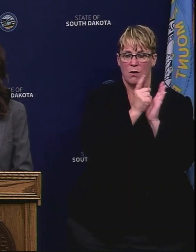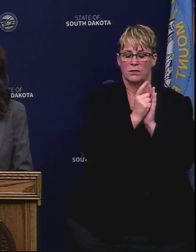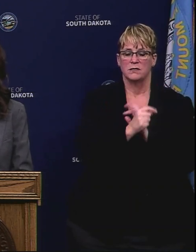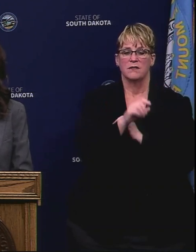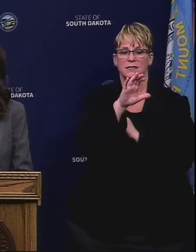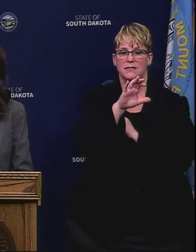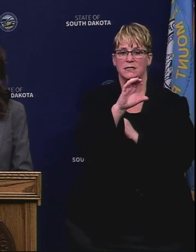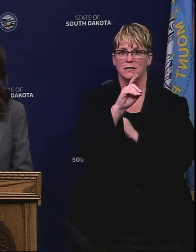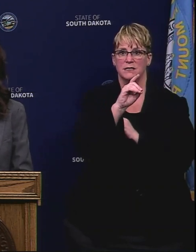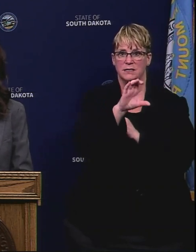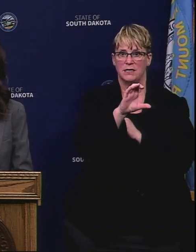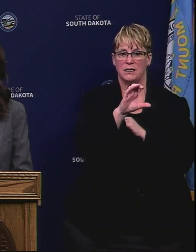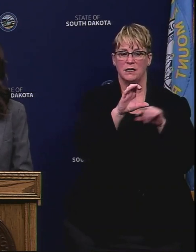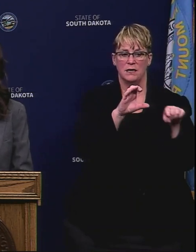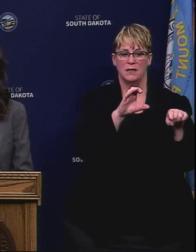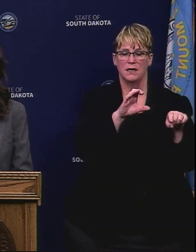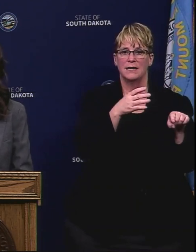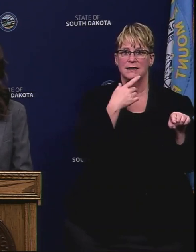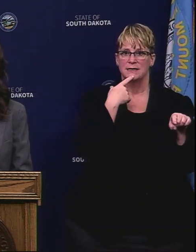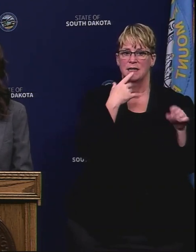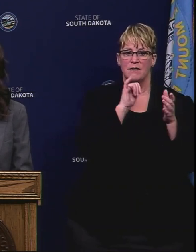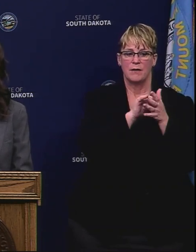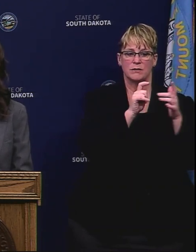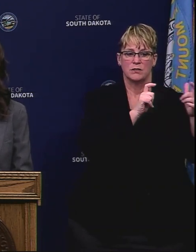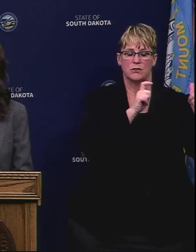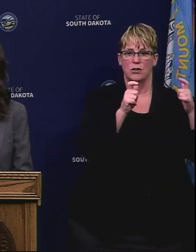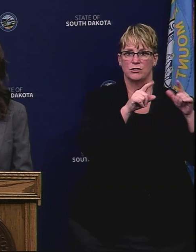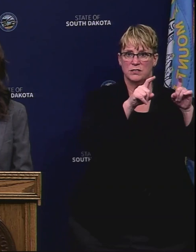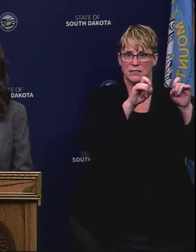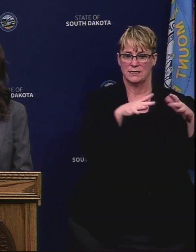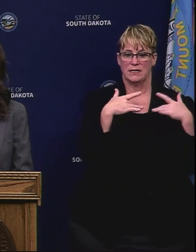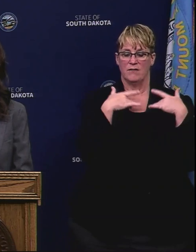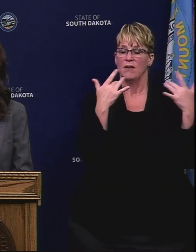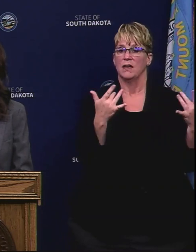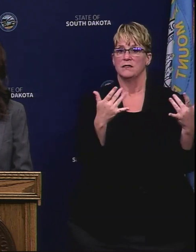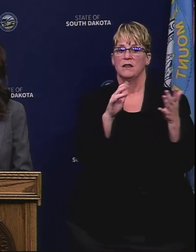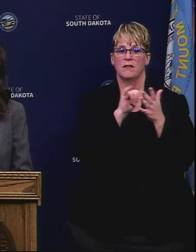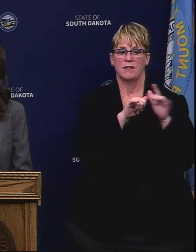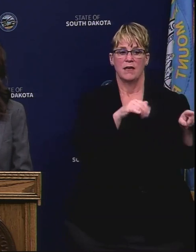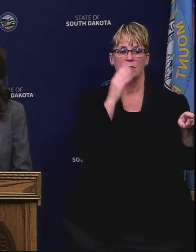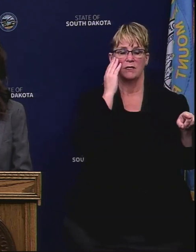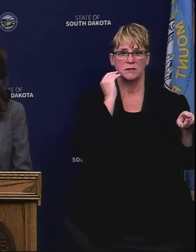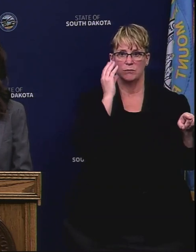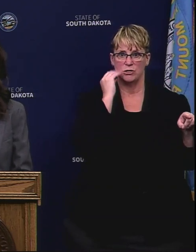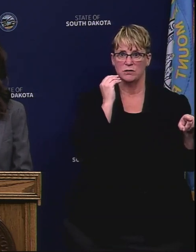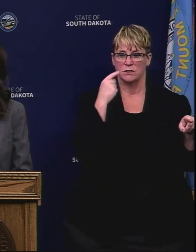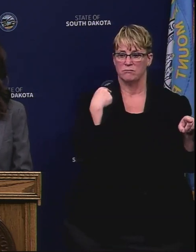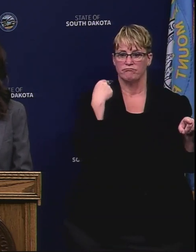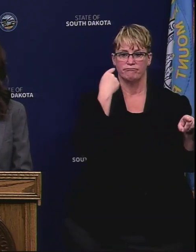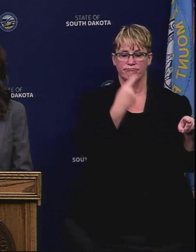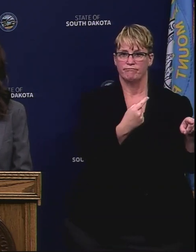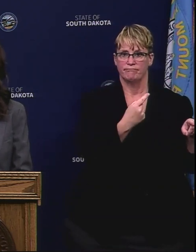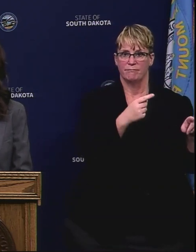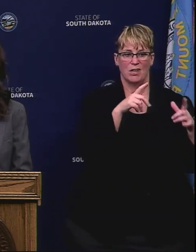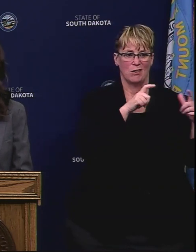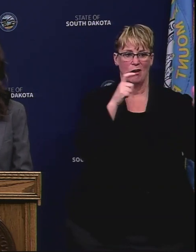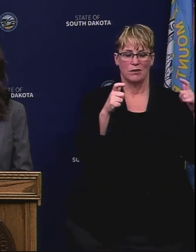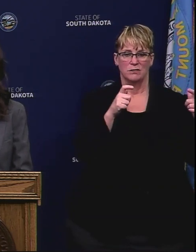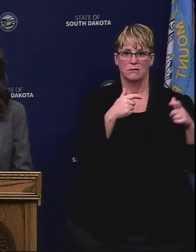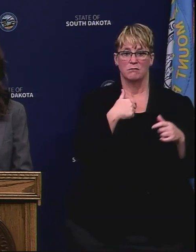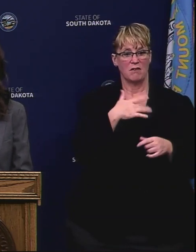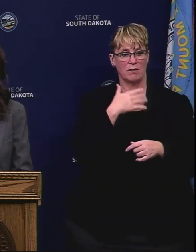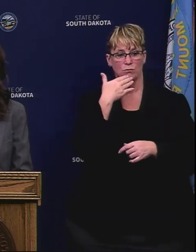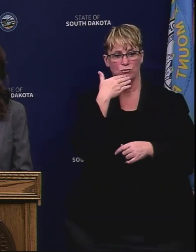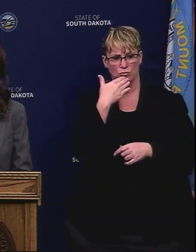CDC team on the ground noted that this was the largest testing event that they had ever been a part of and they felt it went